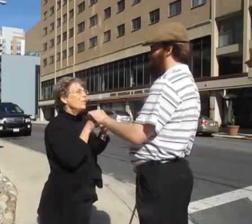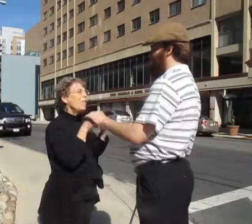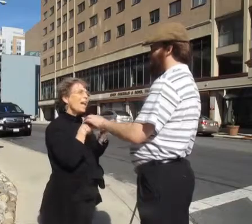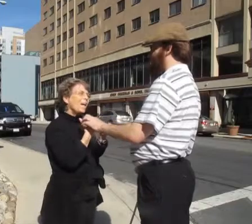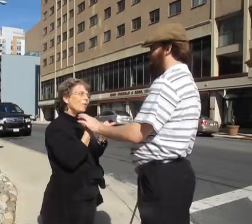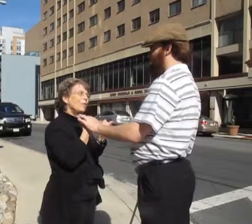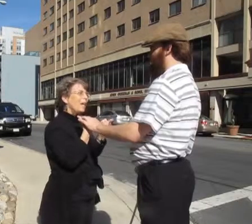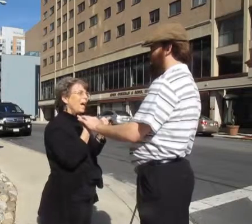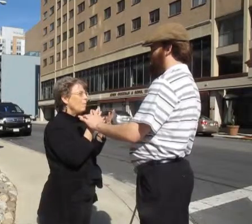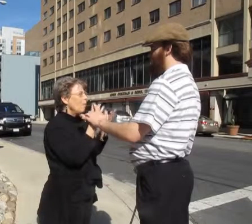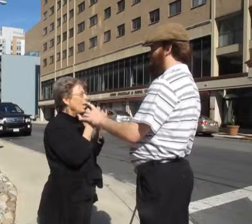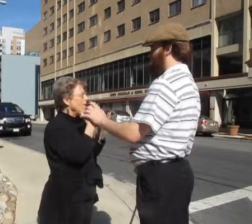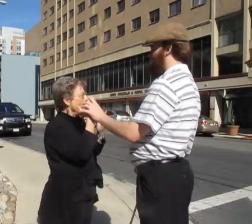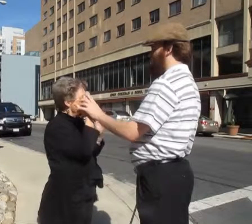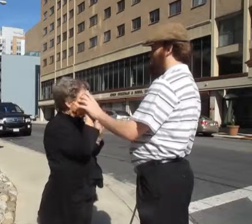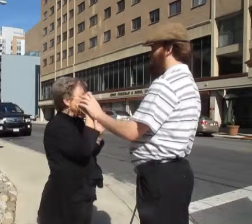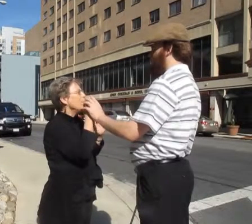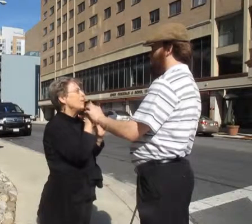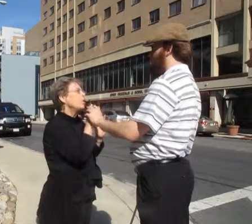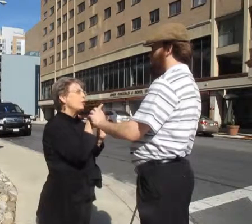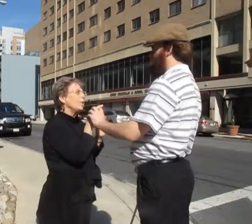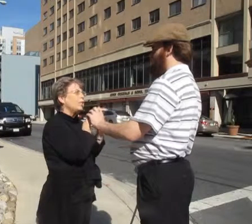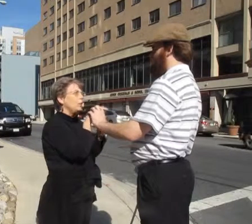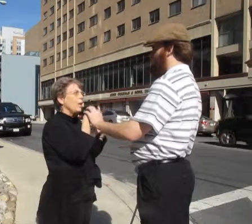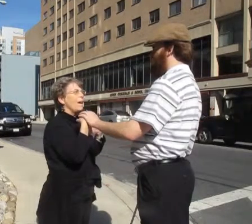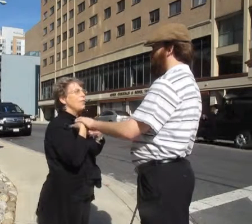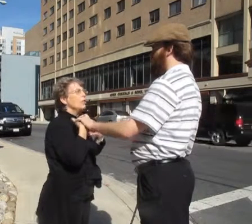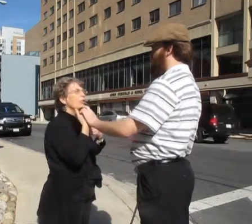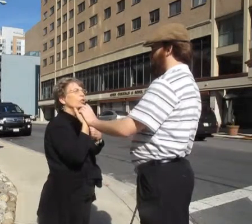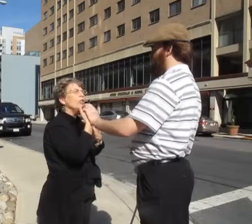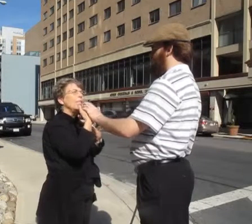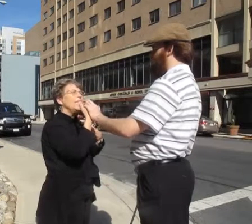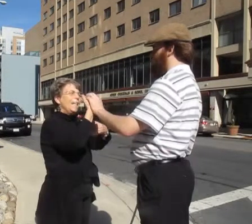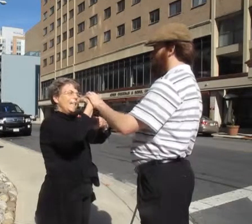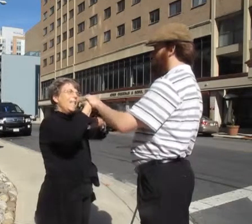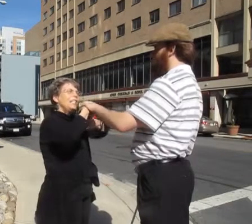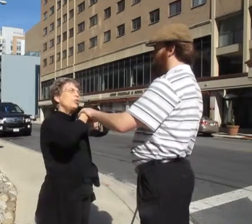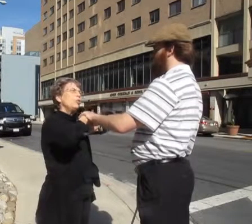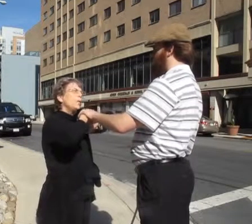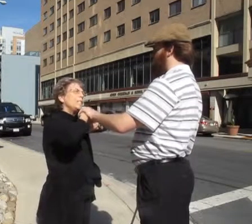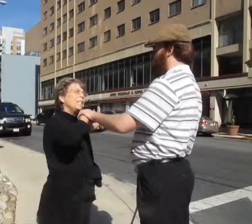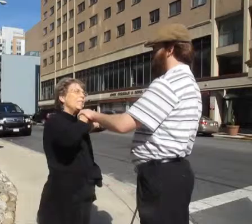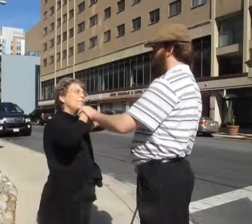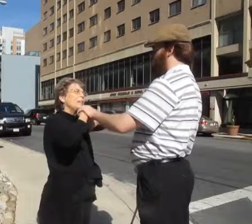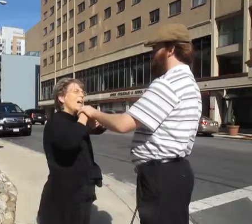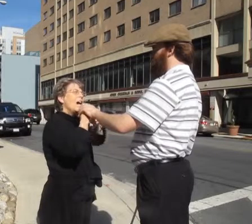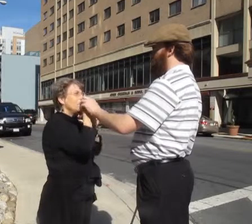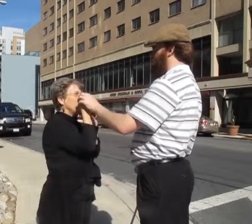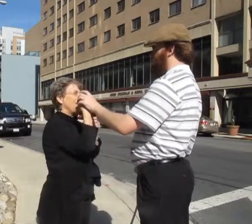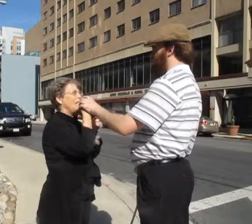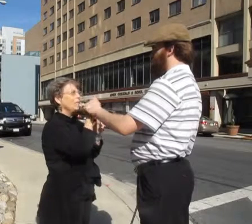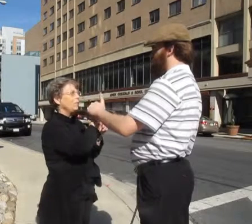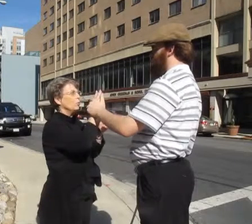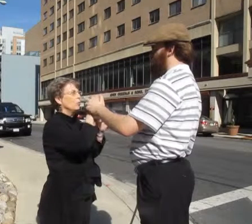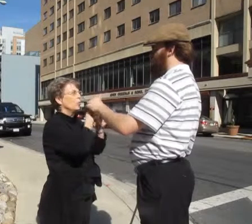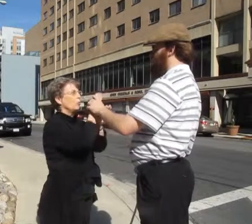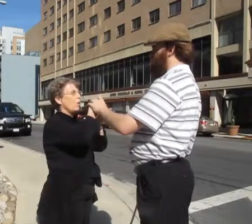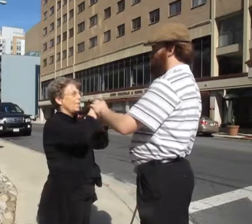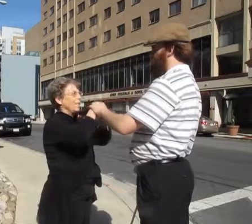so now, I want to know, I want to make sure that you have a good, intuitive understanding of your crossing